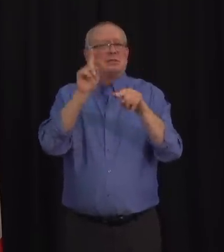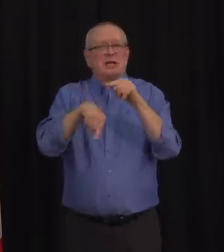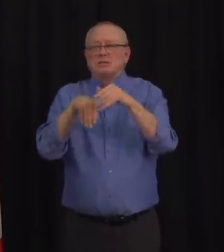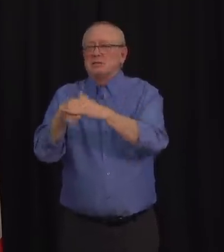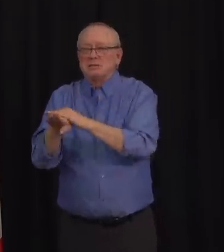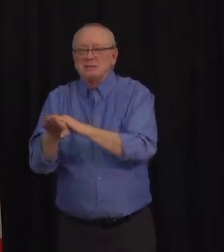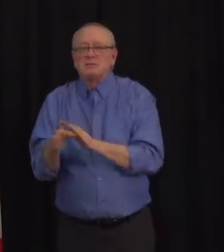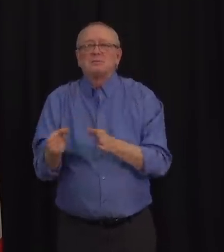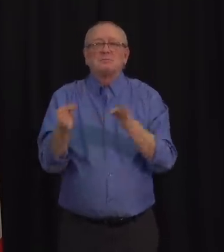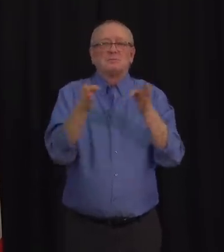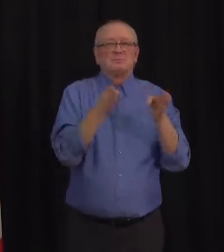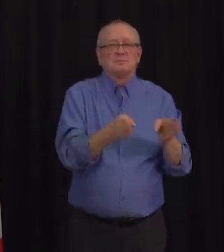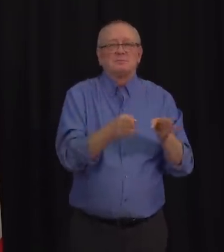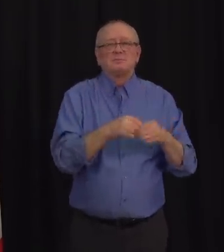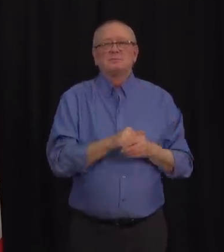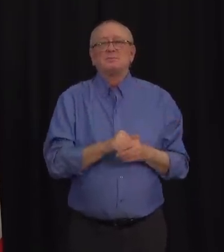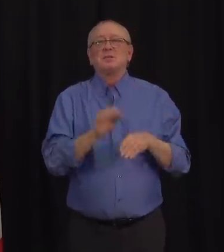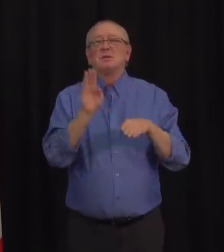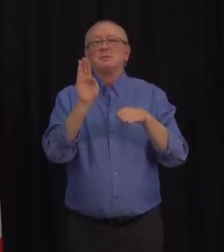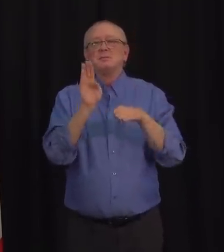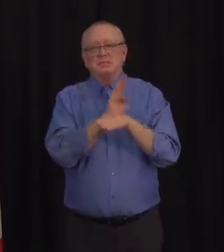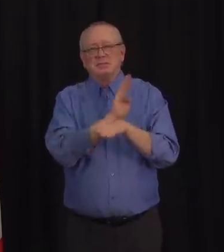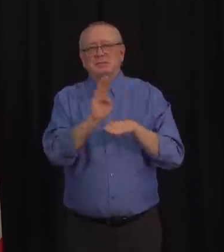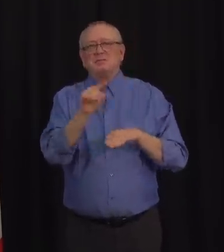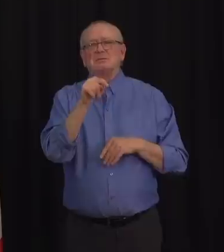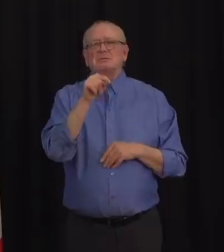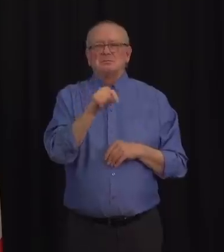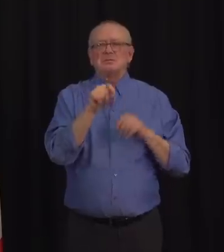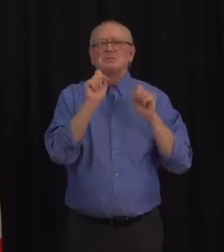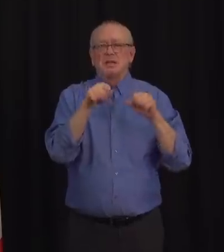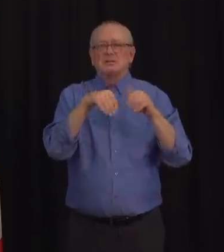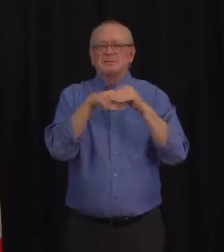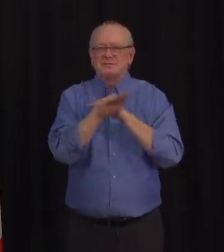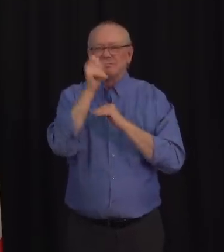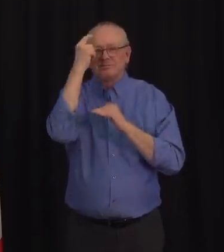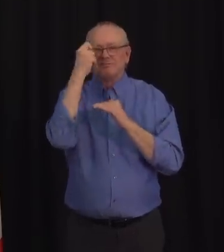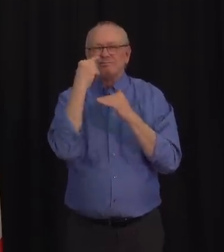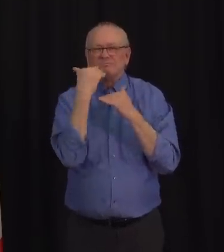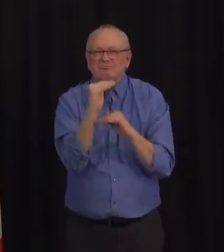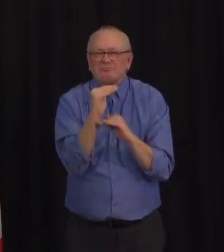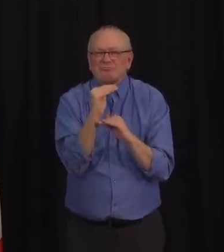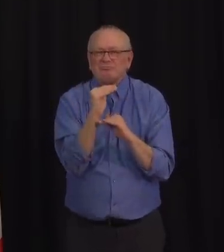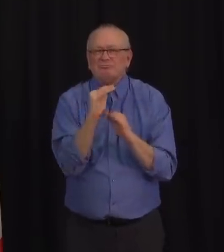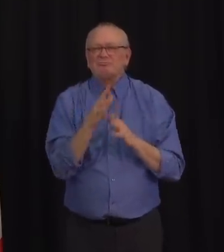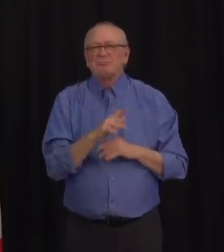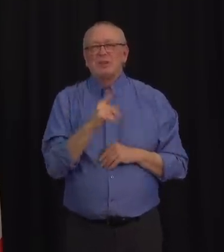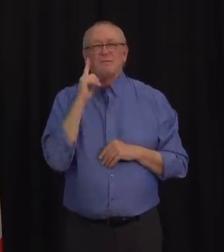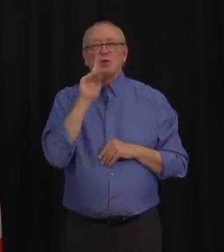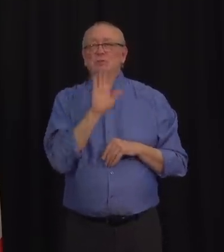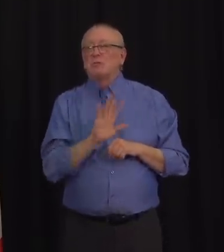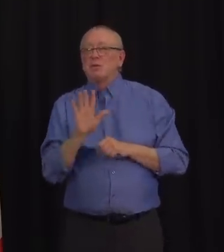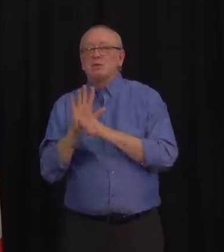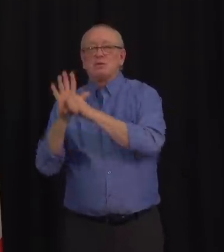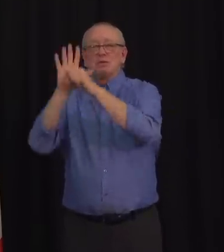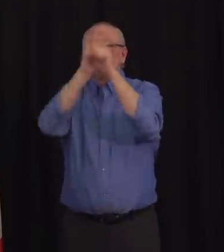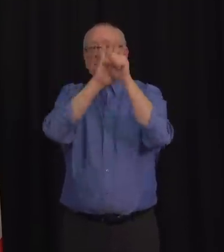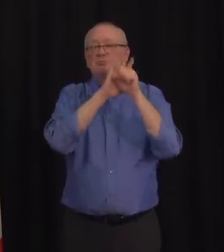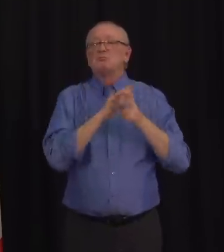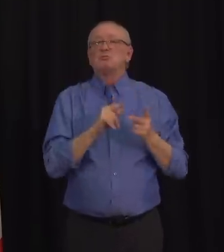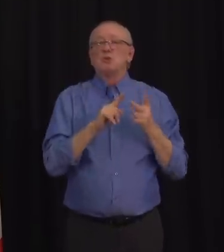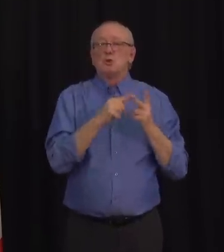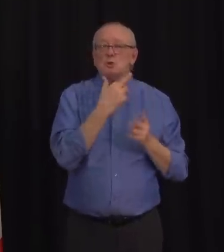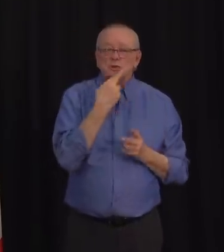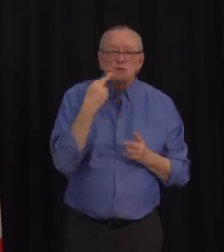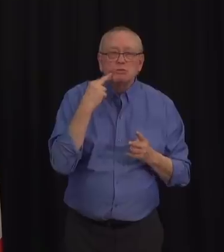be open with restrictions in areas under enhanced status. Restaurants, bars, pubs, and